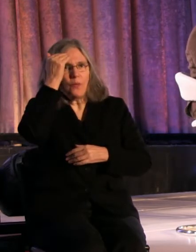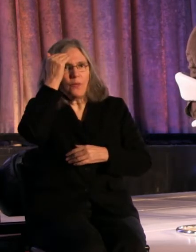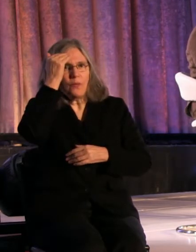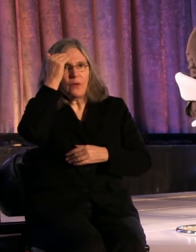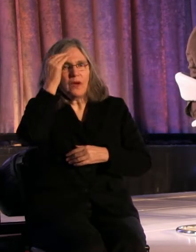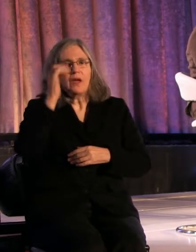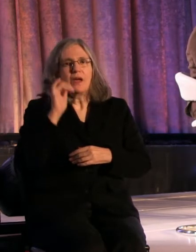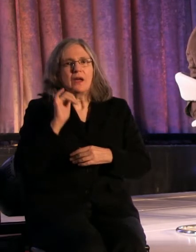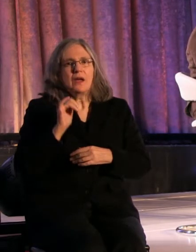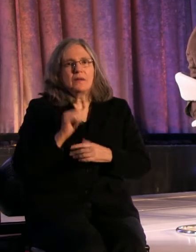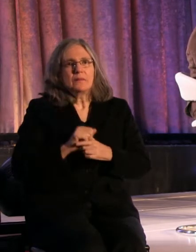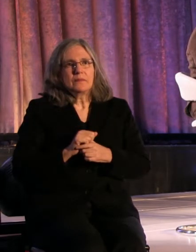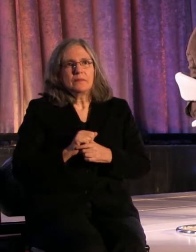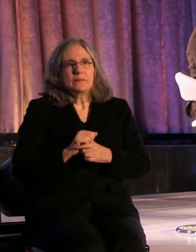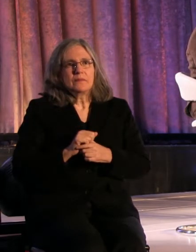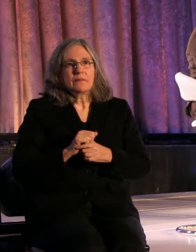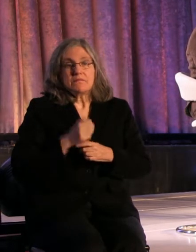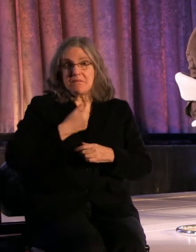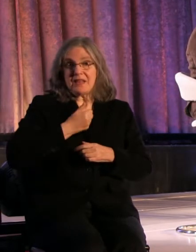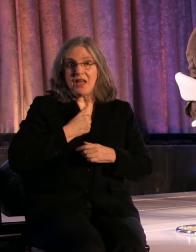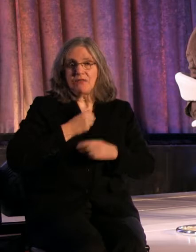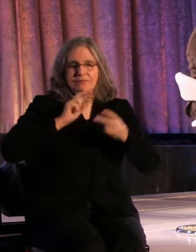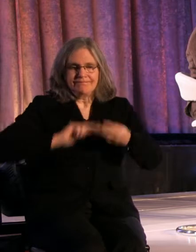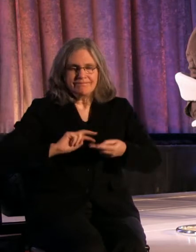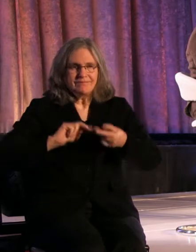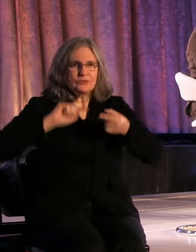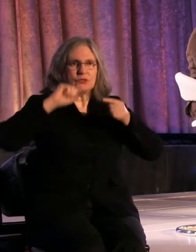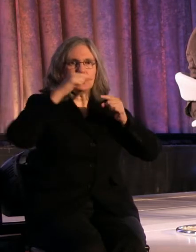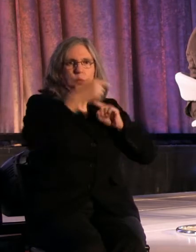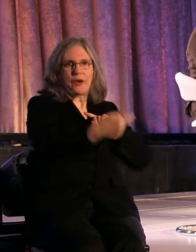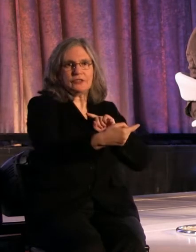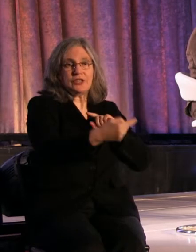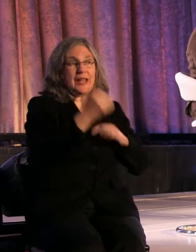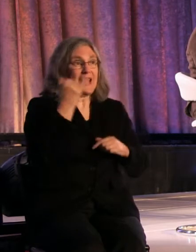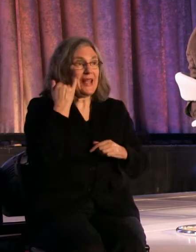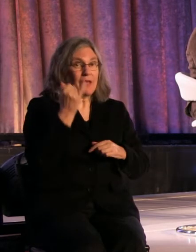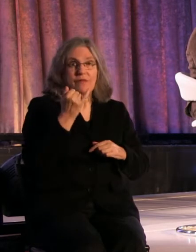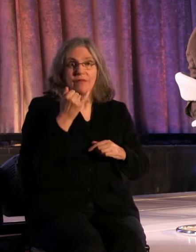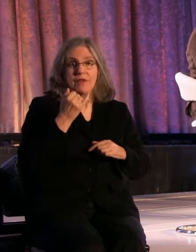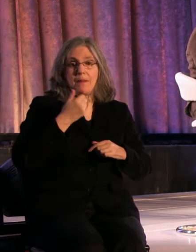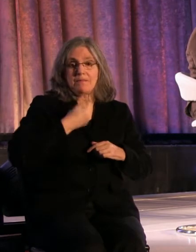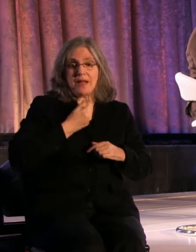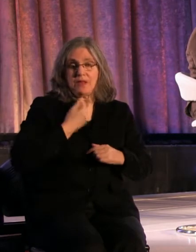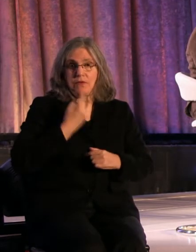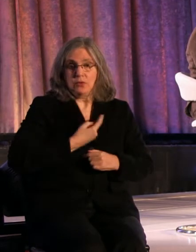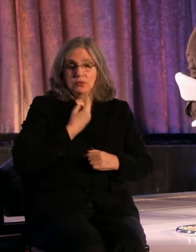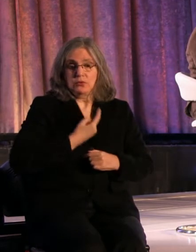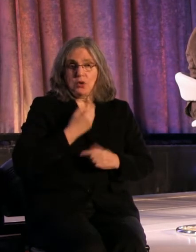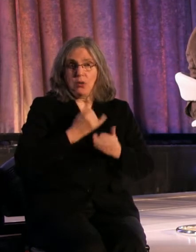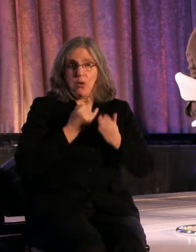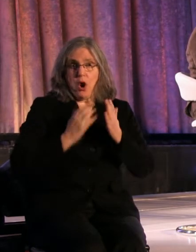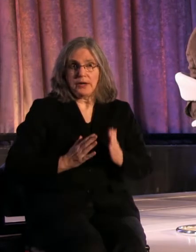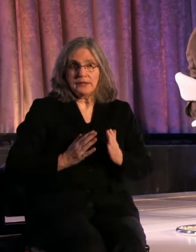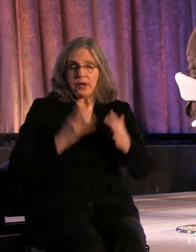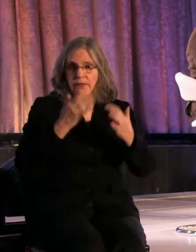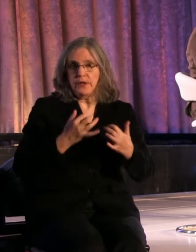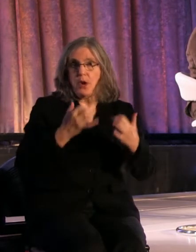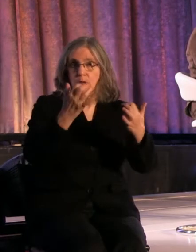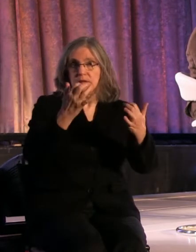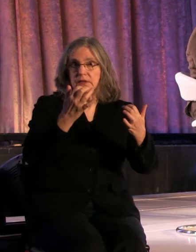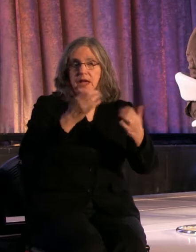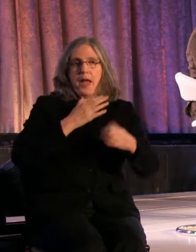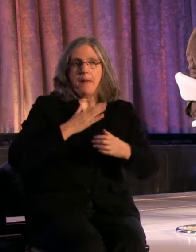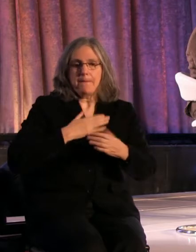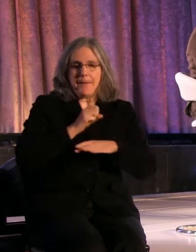flipped that on its head. And I said, if I'm a solo show artist, and the audience is my scene